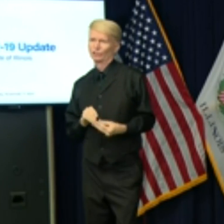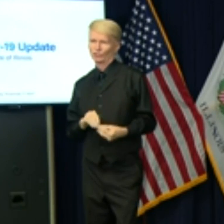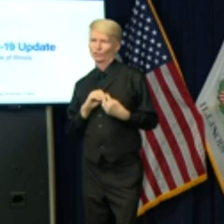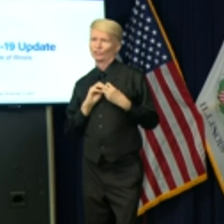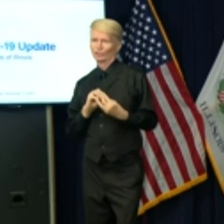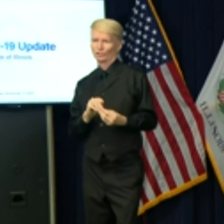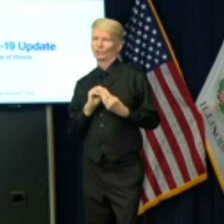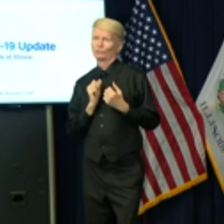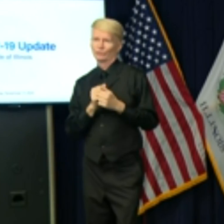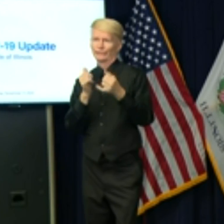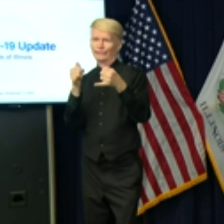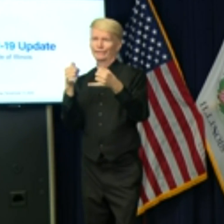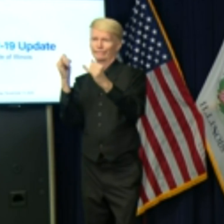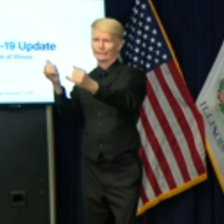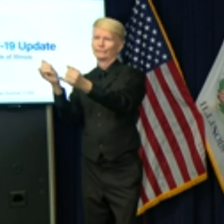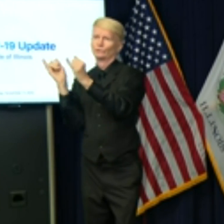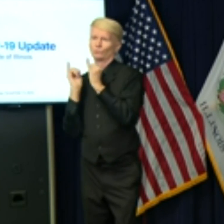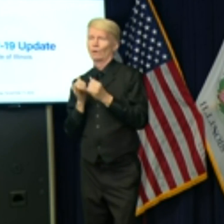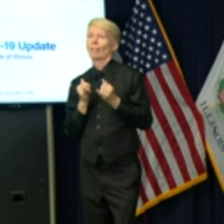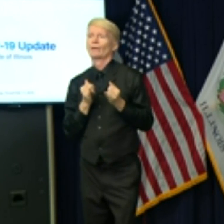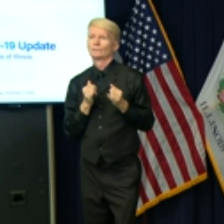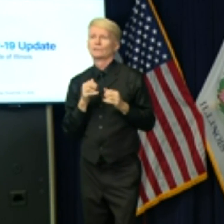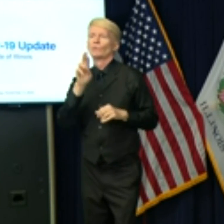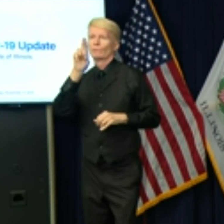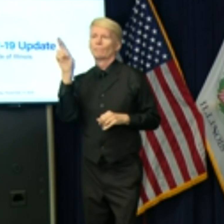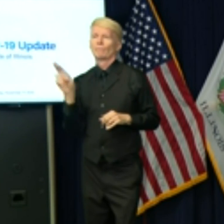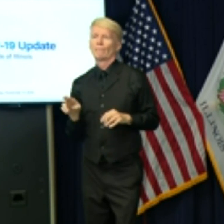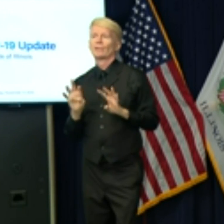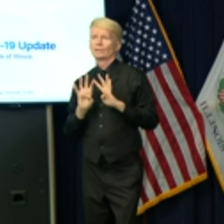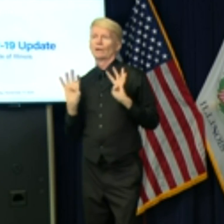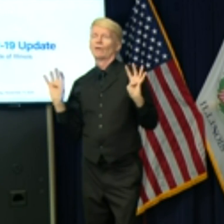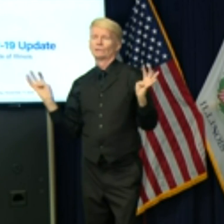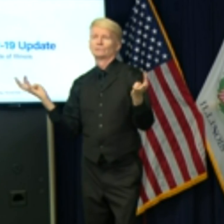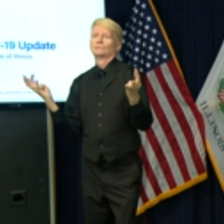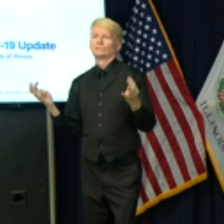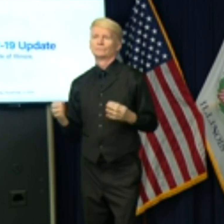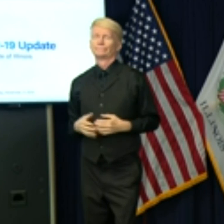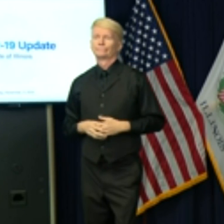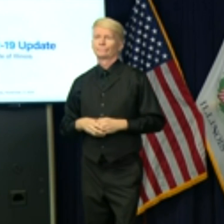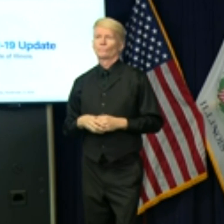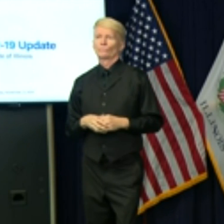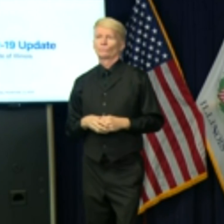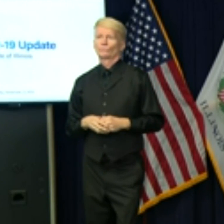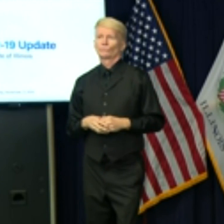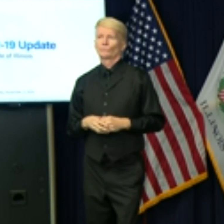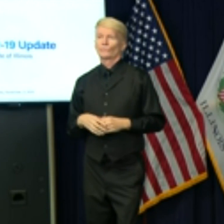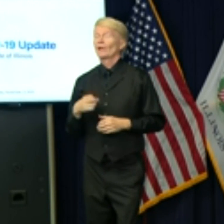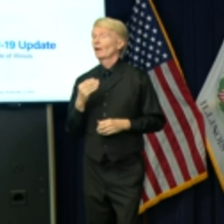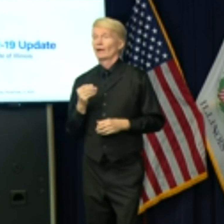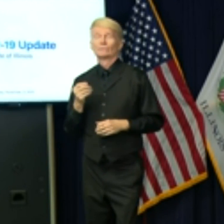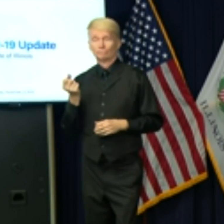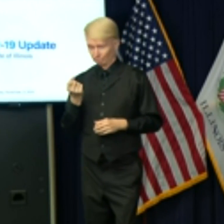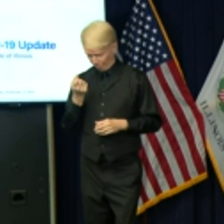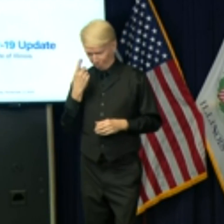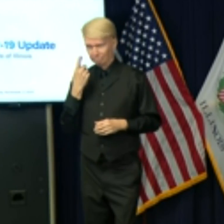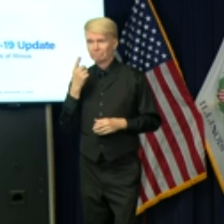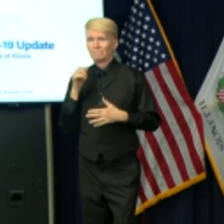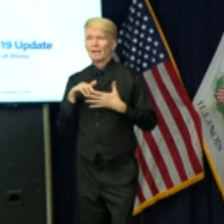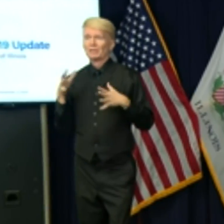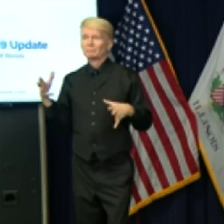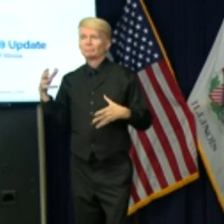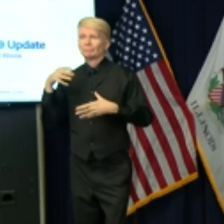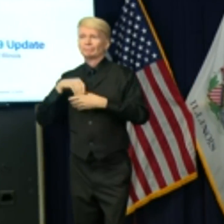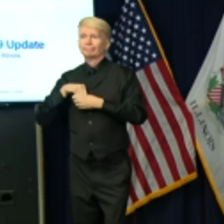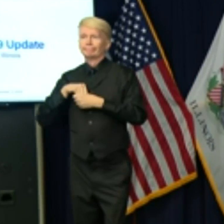with individual members of the Republican caucuses. And we've taken those things into account. You see here